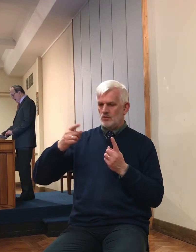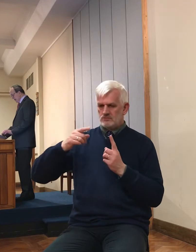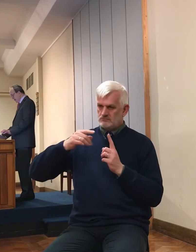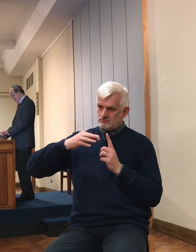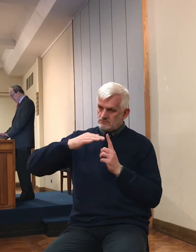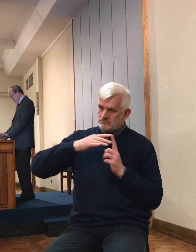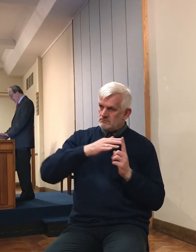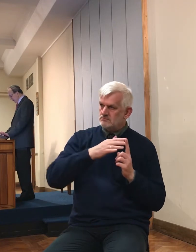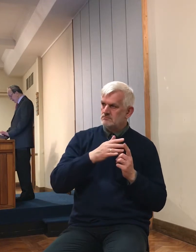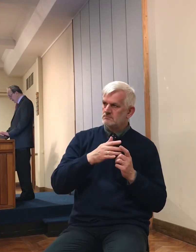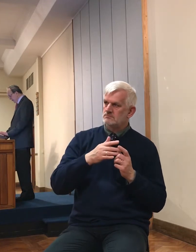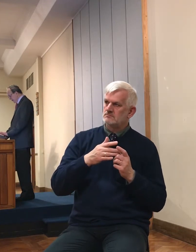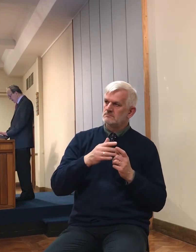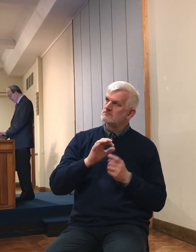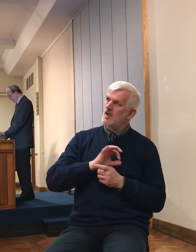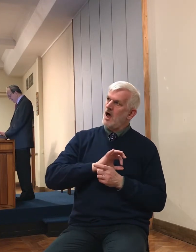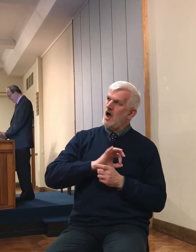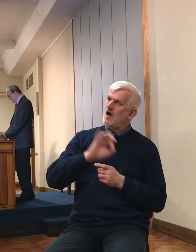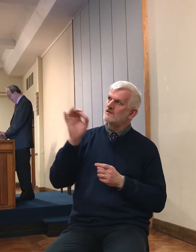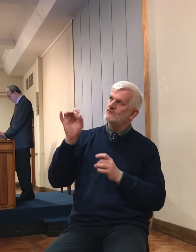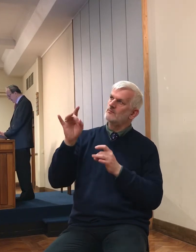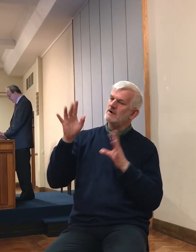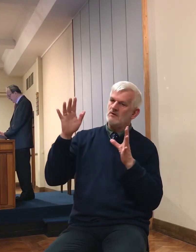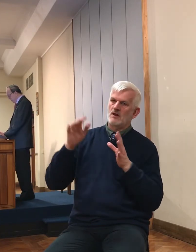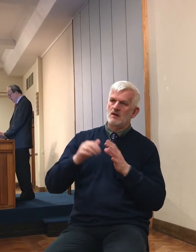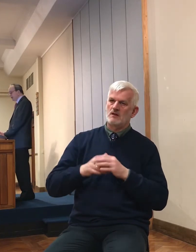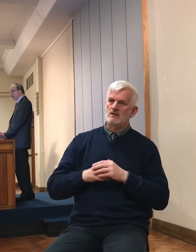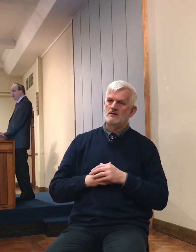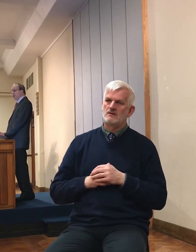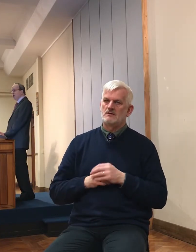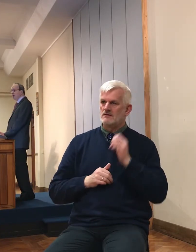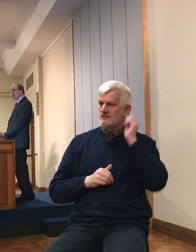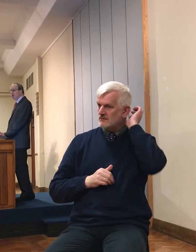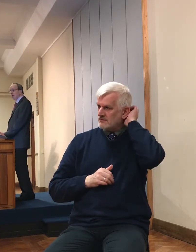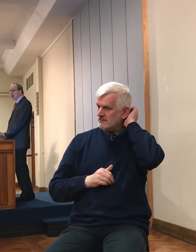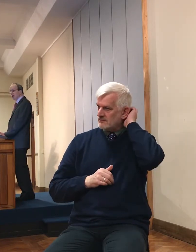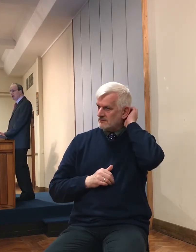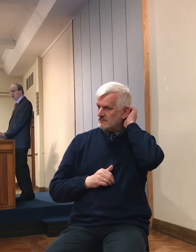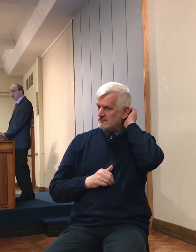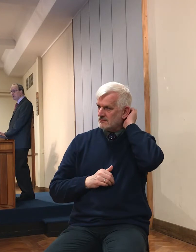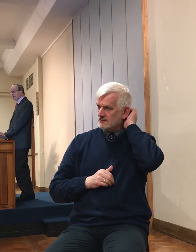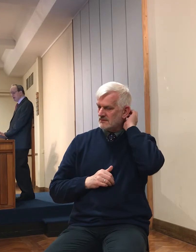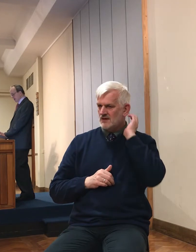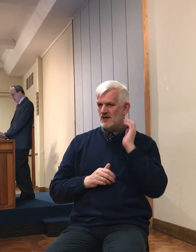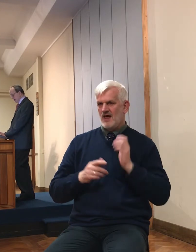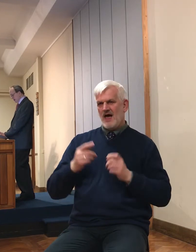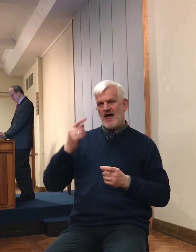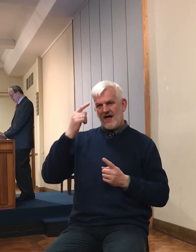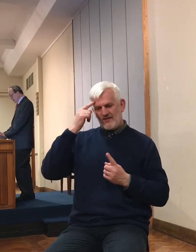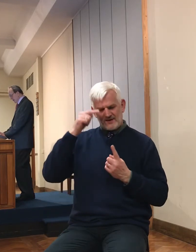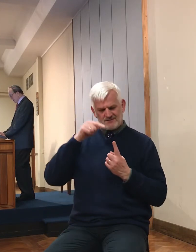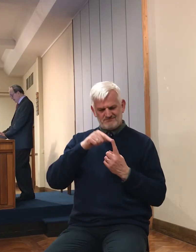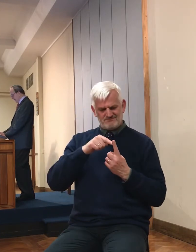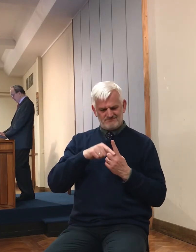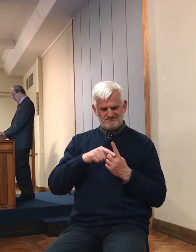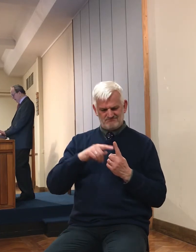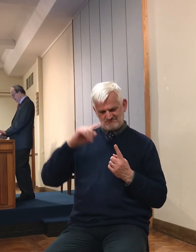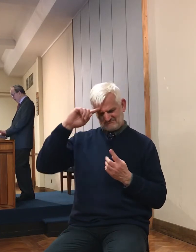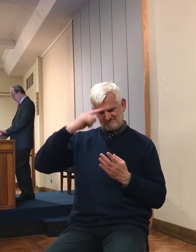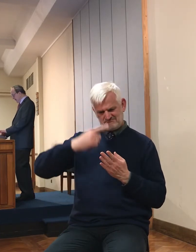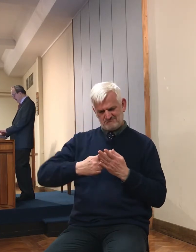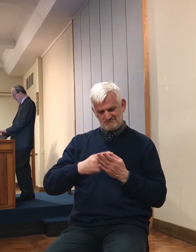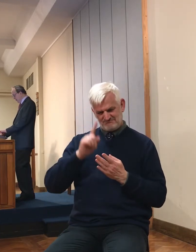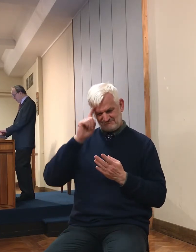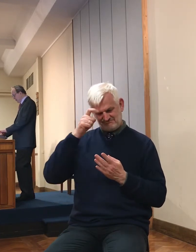Now I can't imagine that he would have done this if God had not moved him to do it. and the record